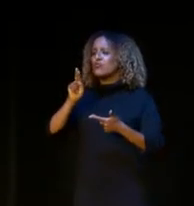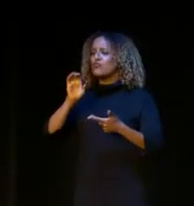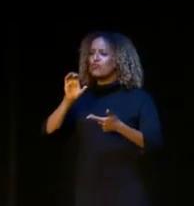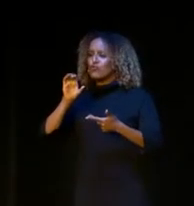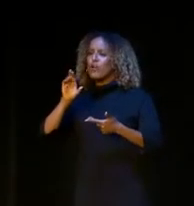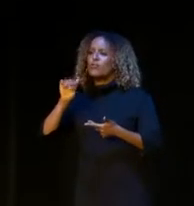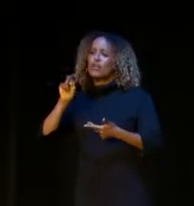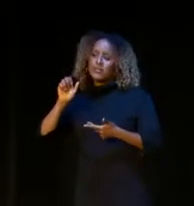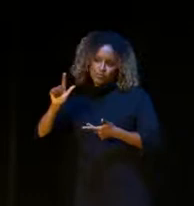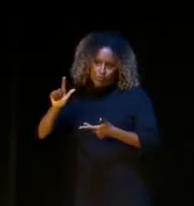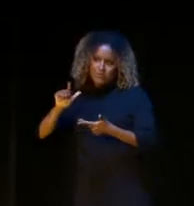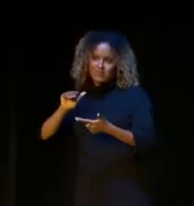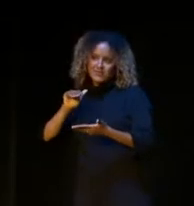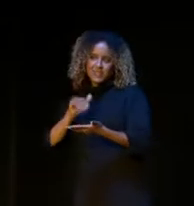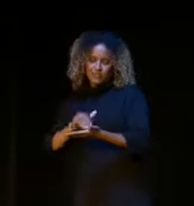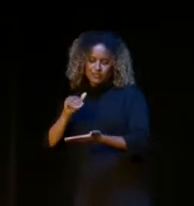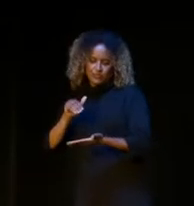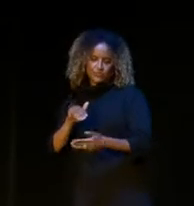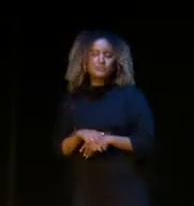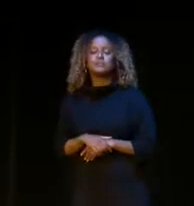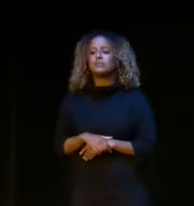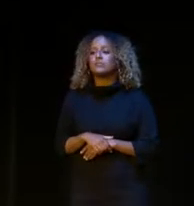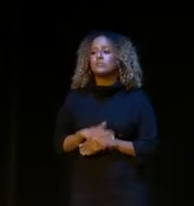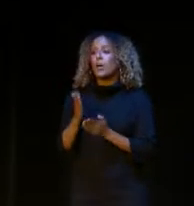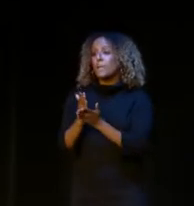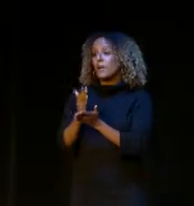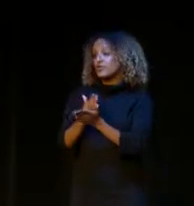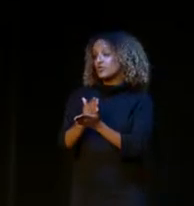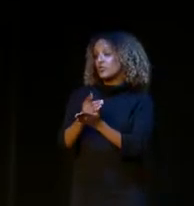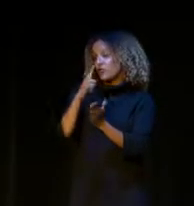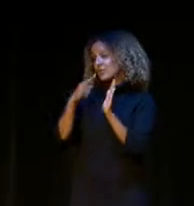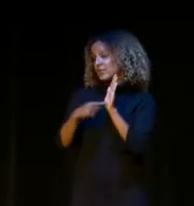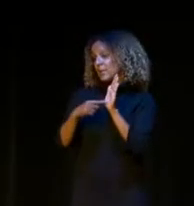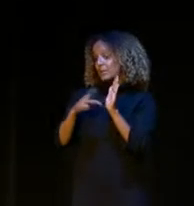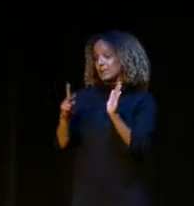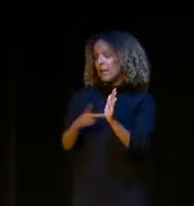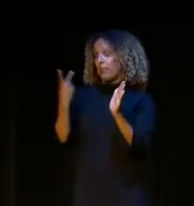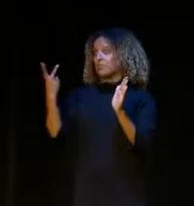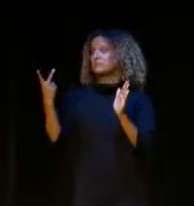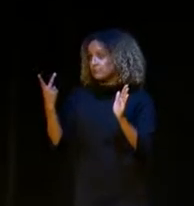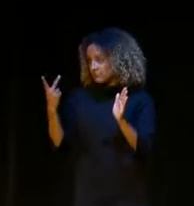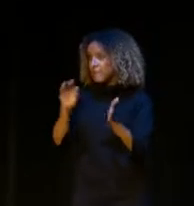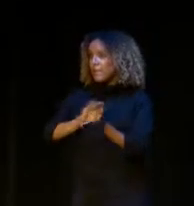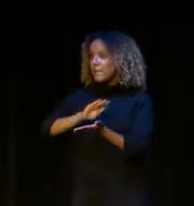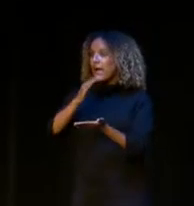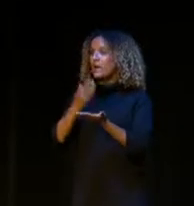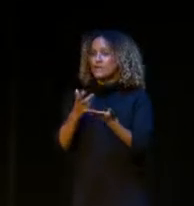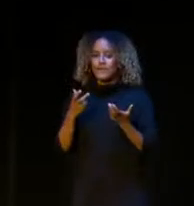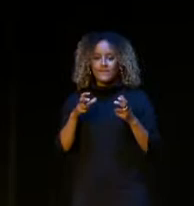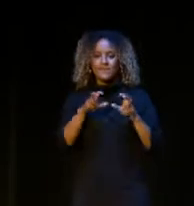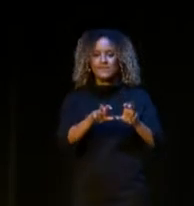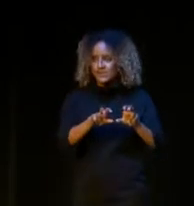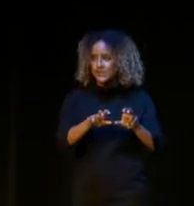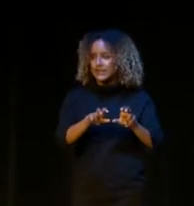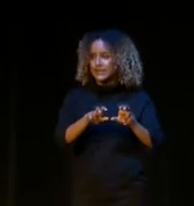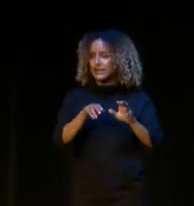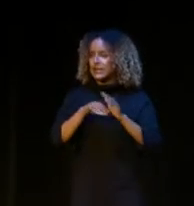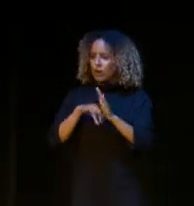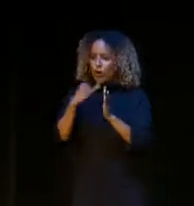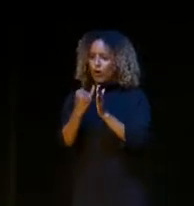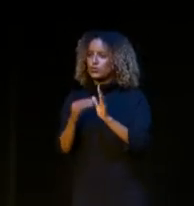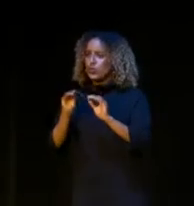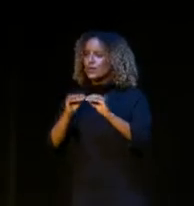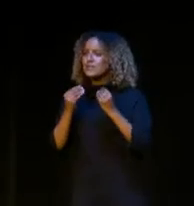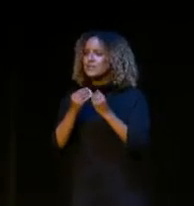centers. Our budget this year, for example, doubles the amount of investment that we've seen in arts